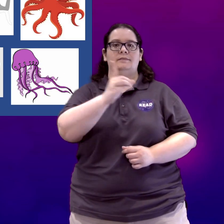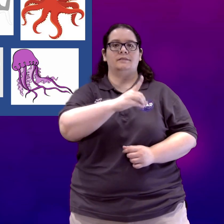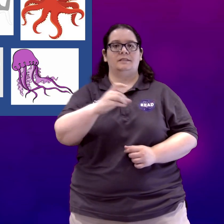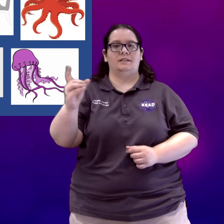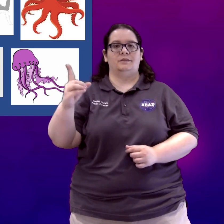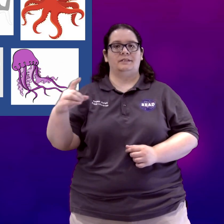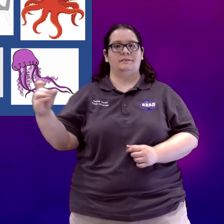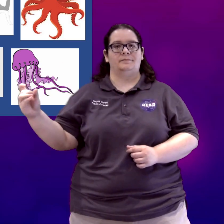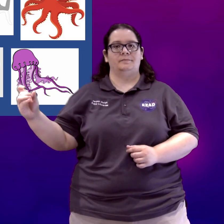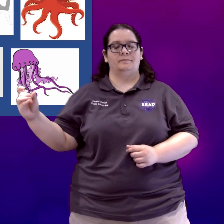Seahorse.